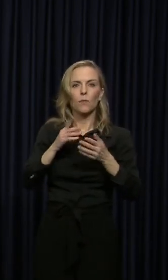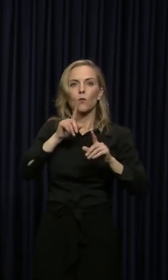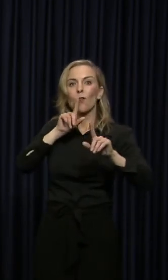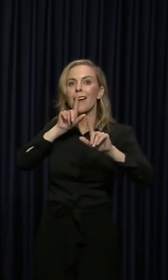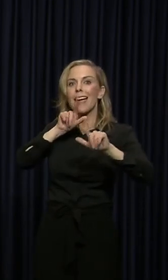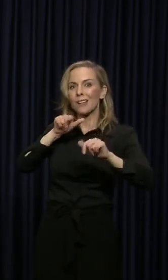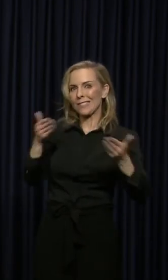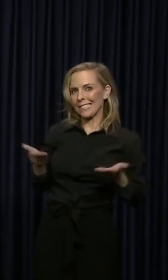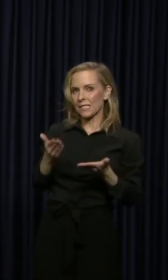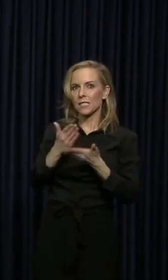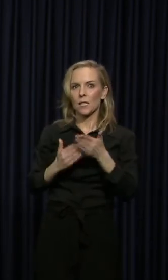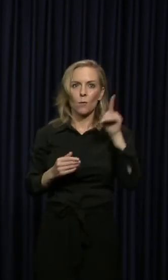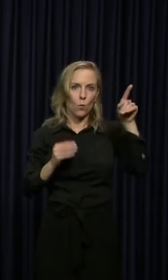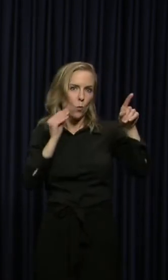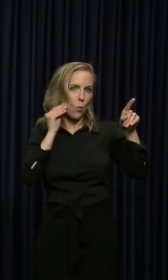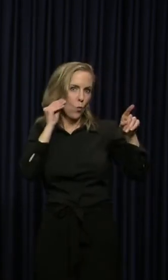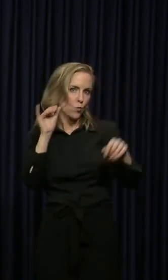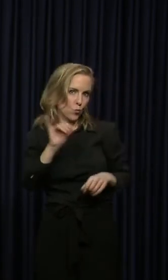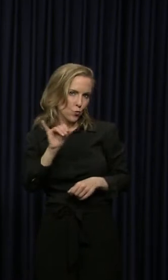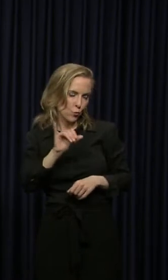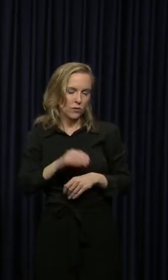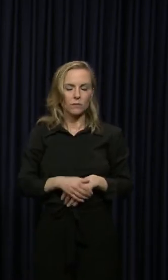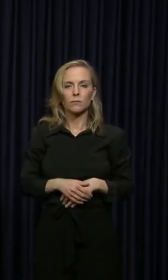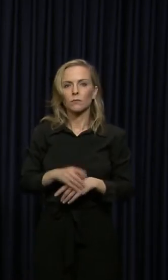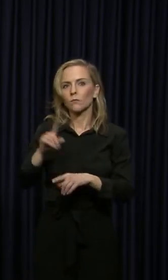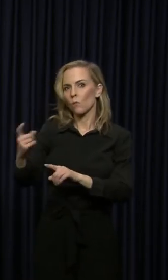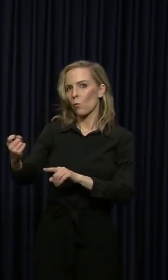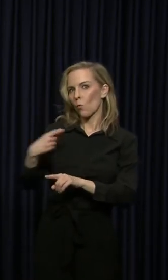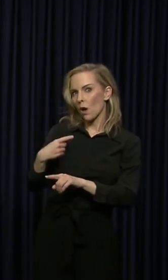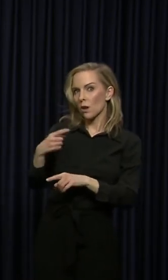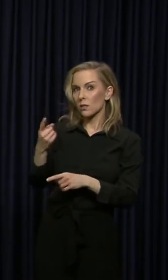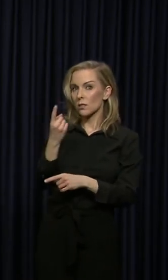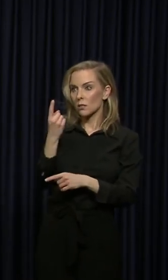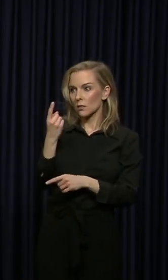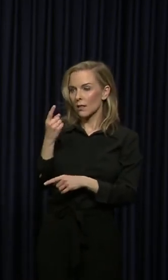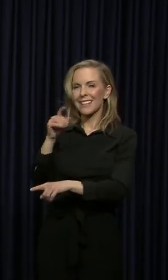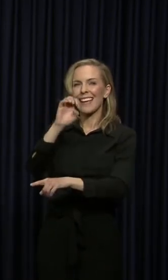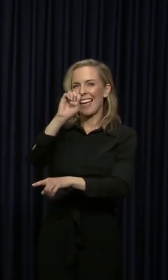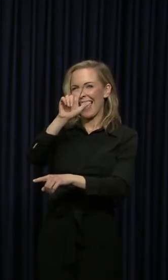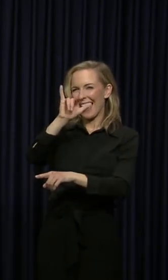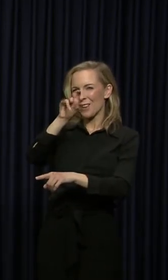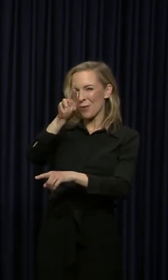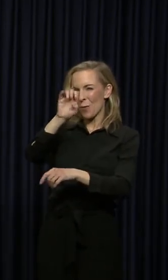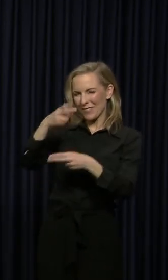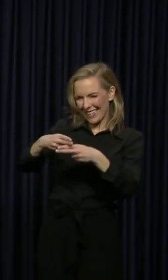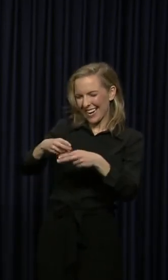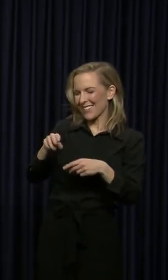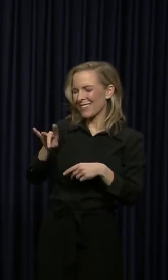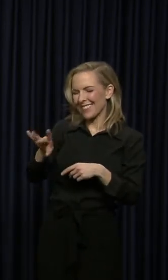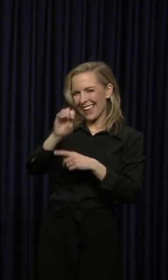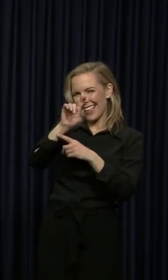those that are at home. Yes, Eleanor, Eleanor.